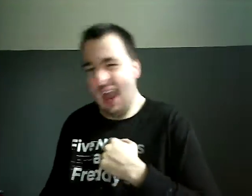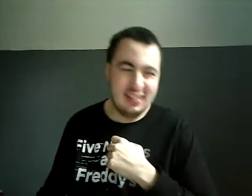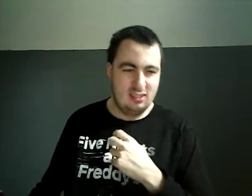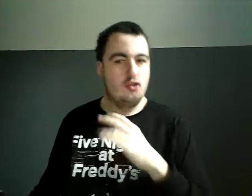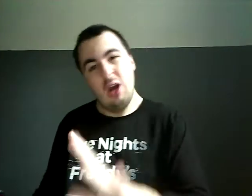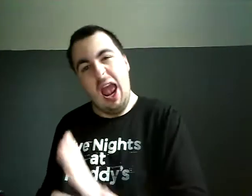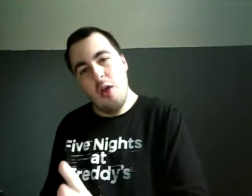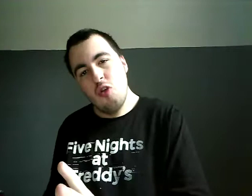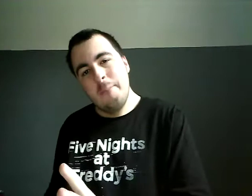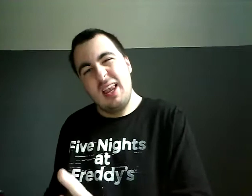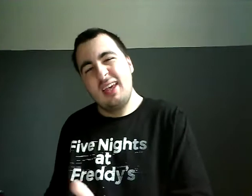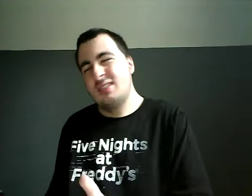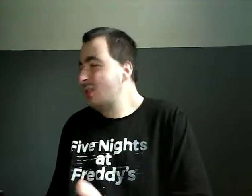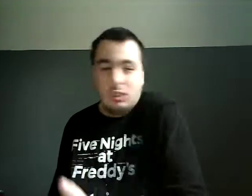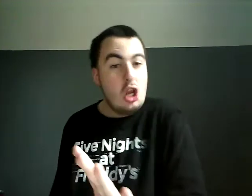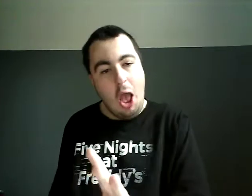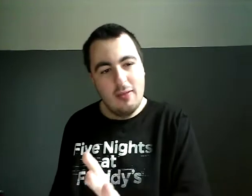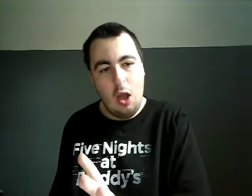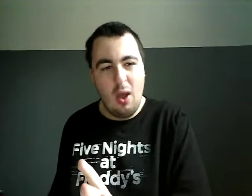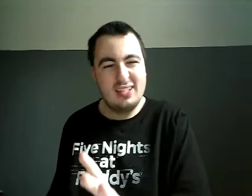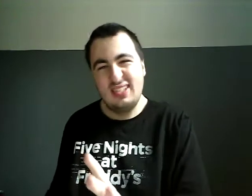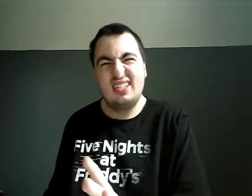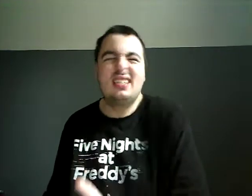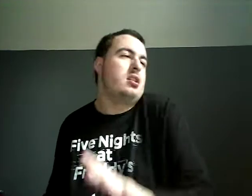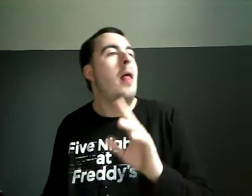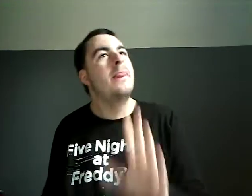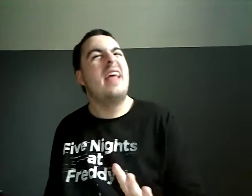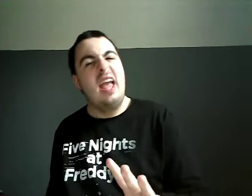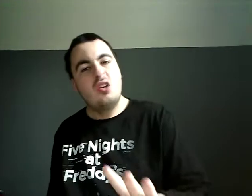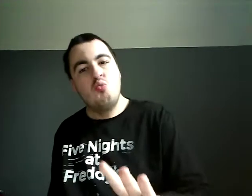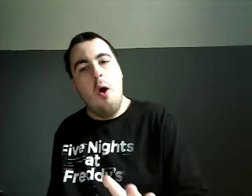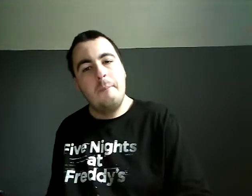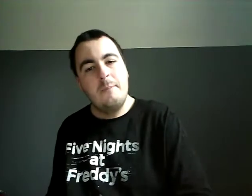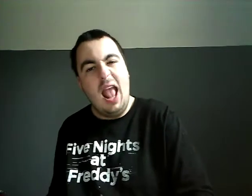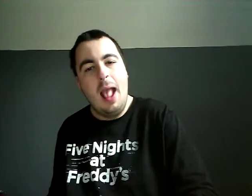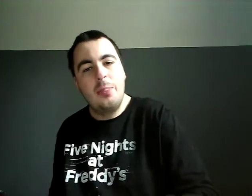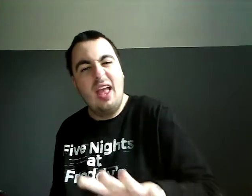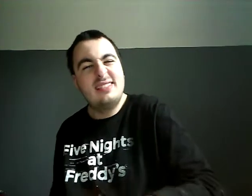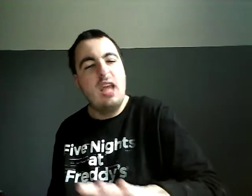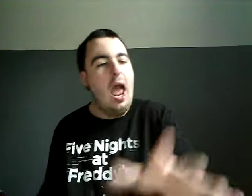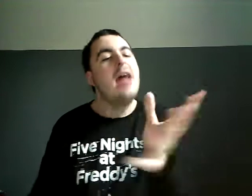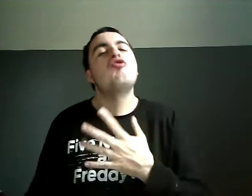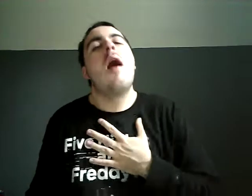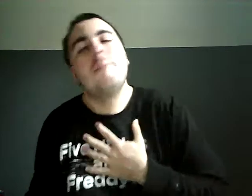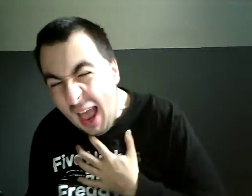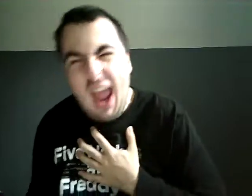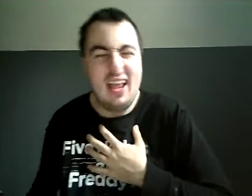Incomplete, but now I see, this won't be the end of me